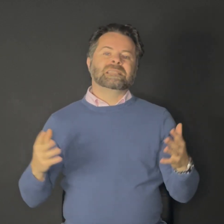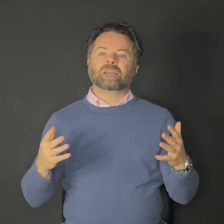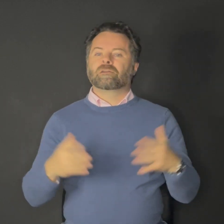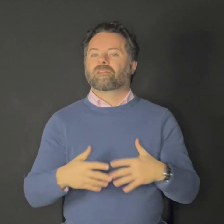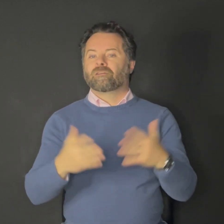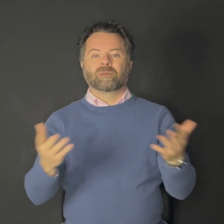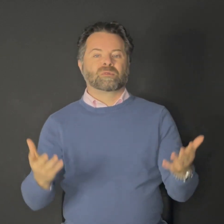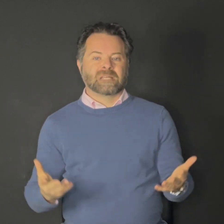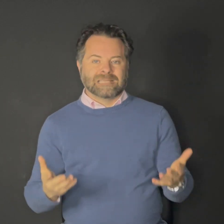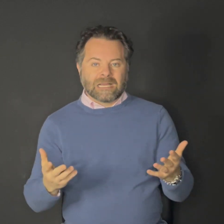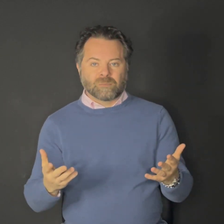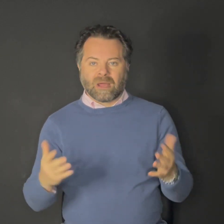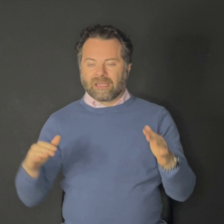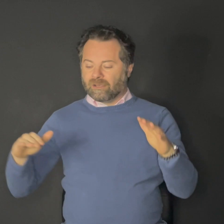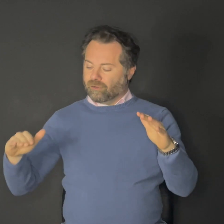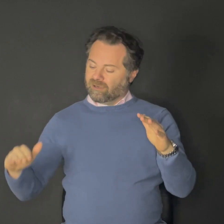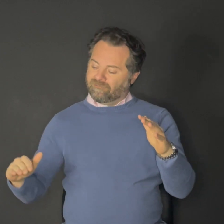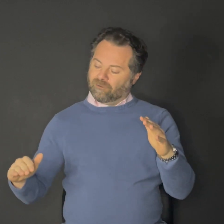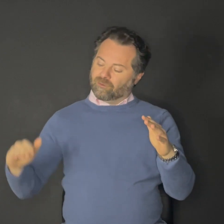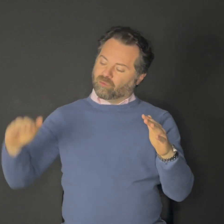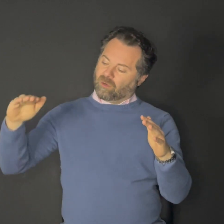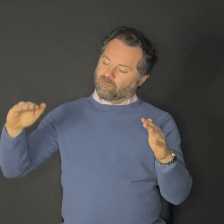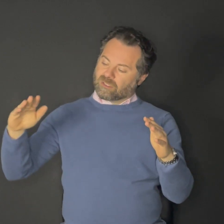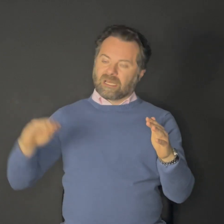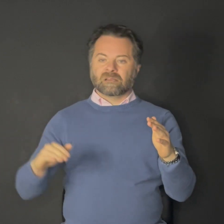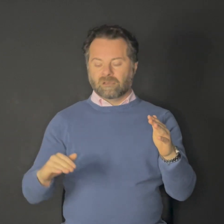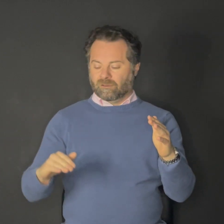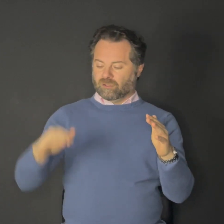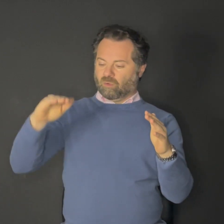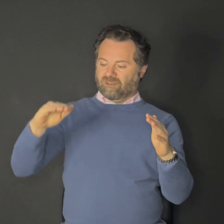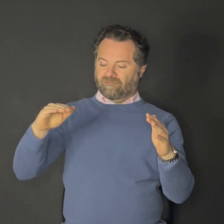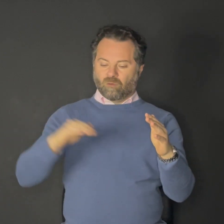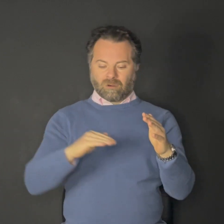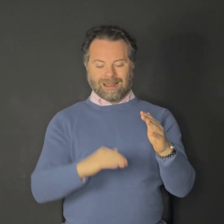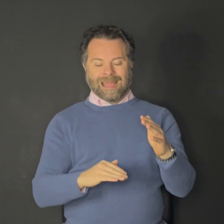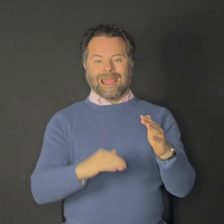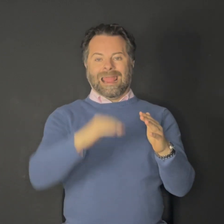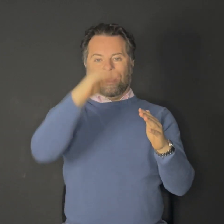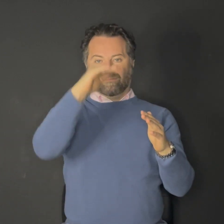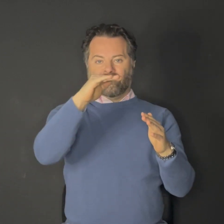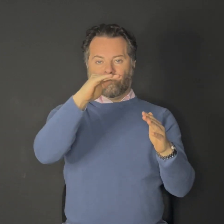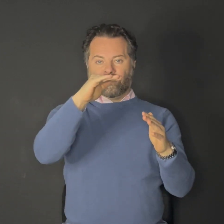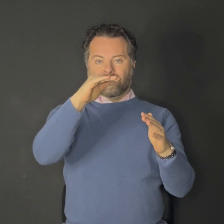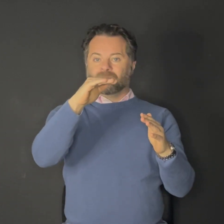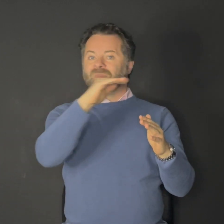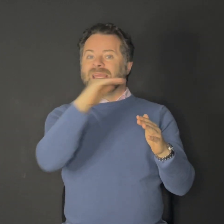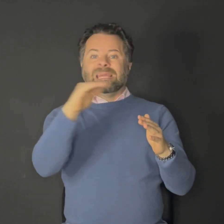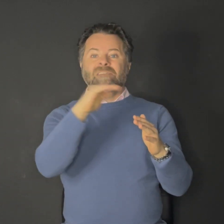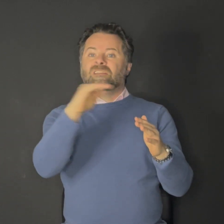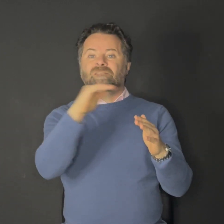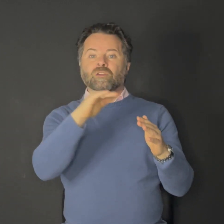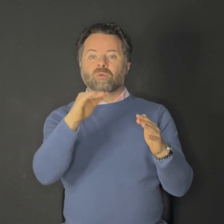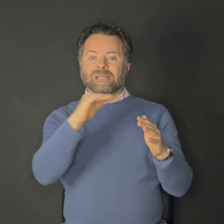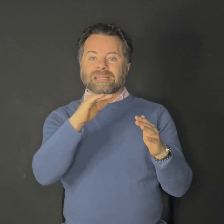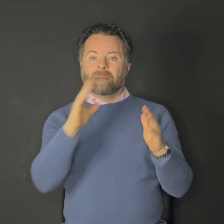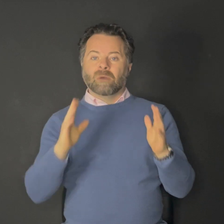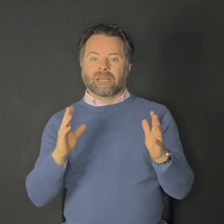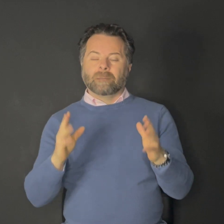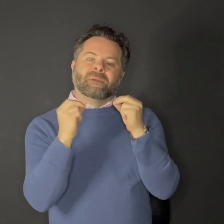say you're at a 30% tax bracket, you're going to fill the 20%, the 24%, and the 30%, even if you don't need that money because